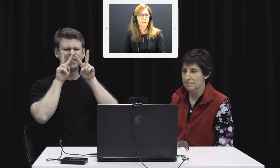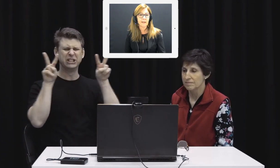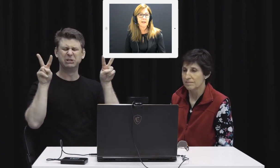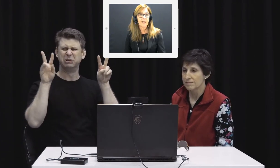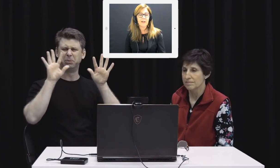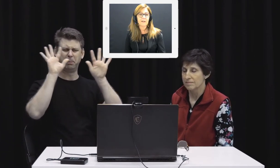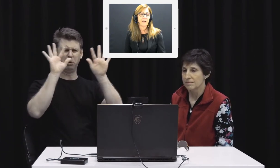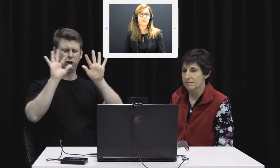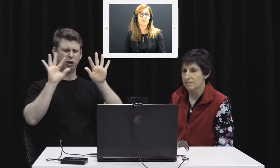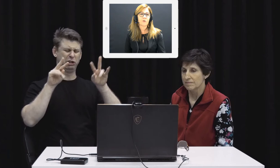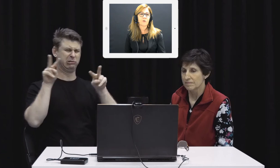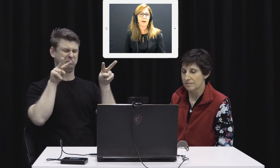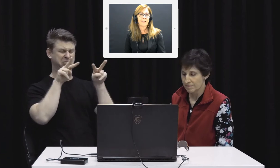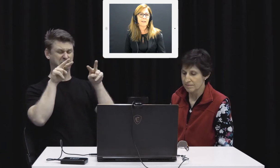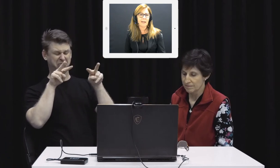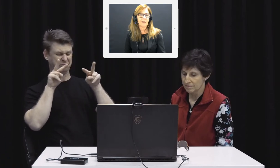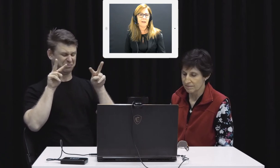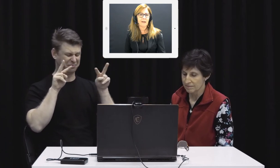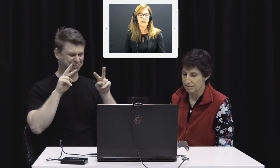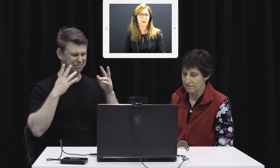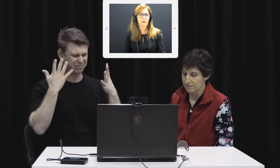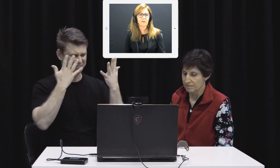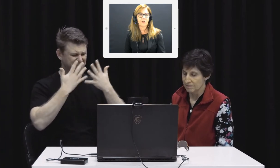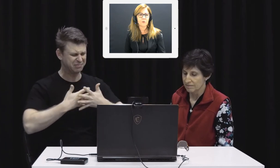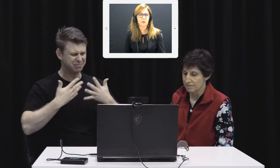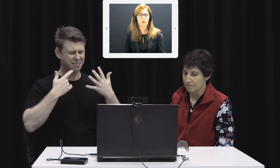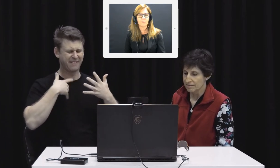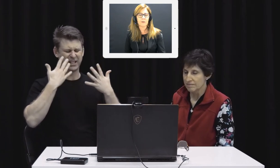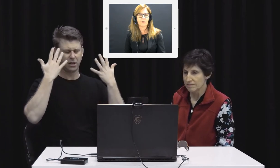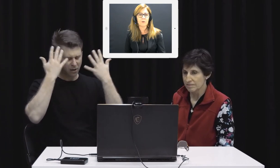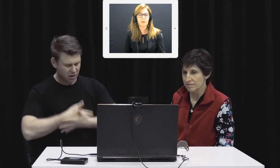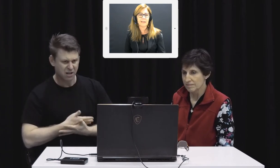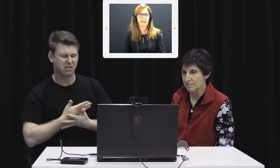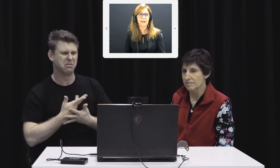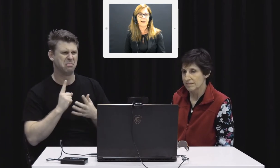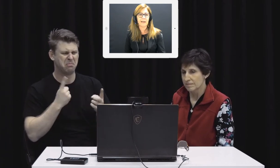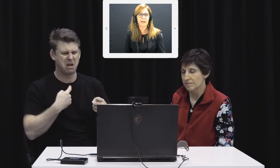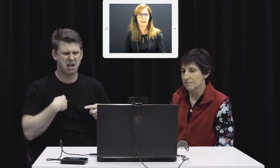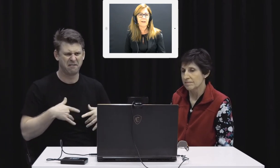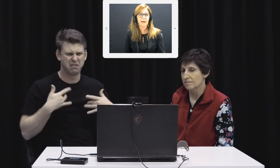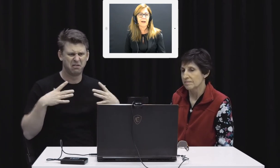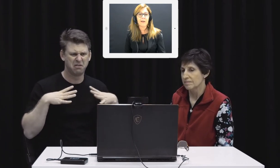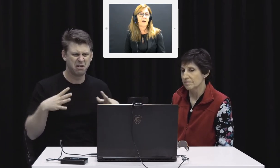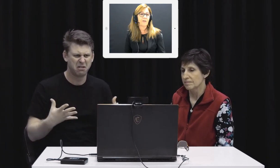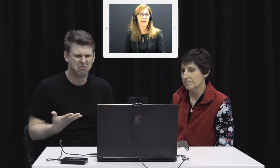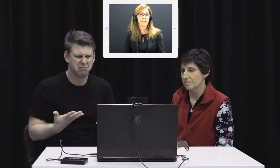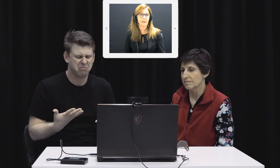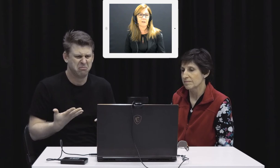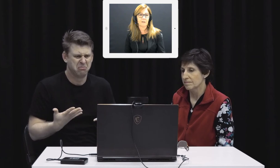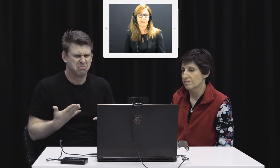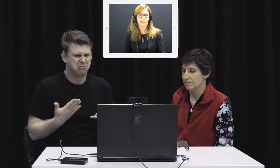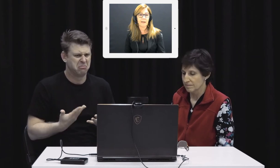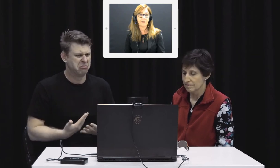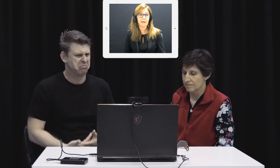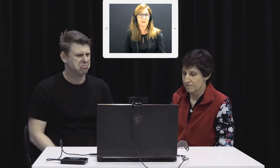And then I started to feel quite dizzy and had a lot of visual disturbance. I couldn't see clearly. And then I fainted, I